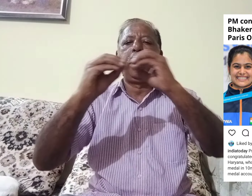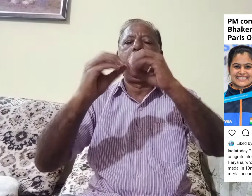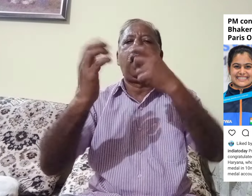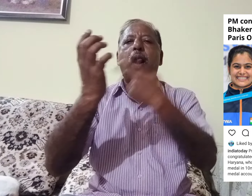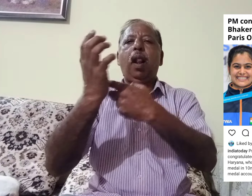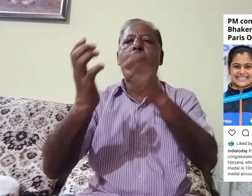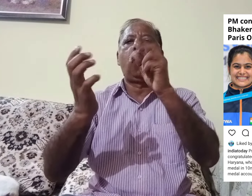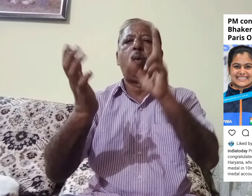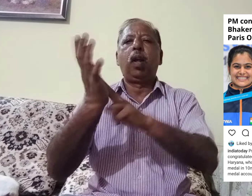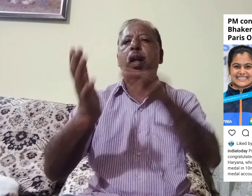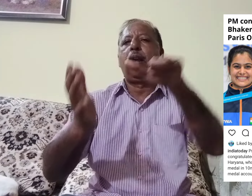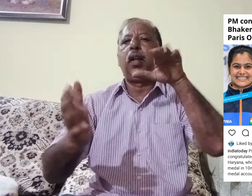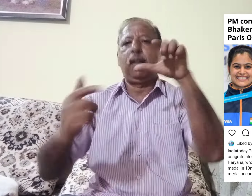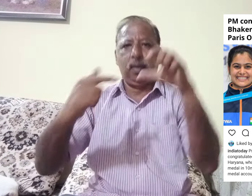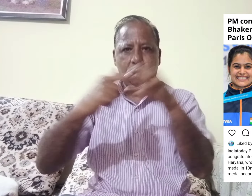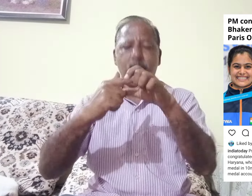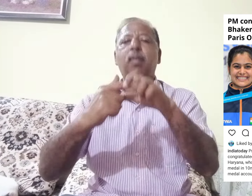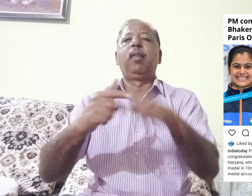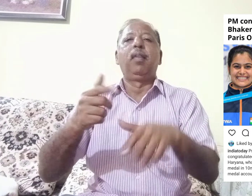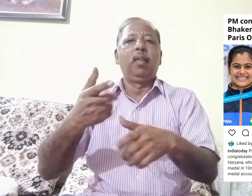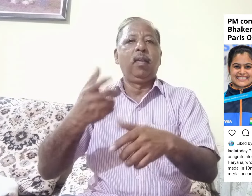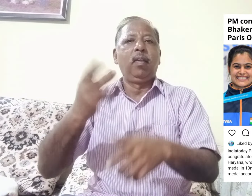I don't even know what you're but I what